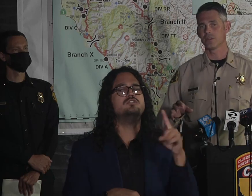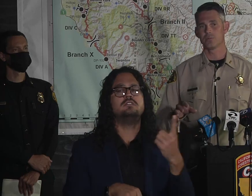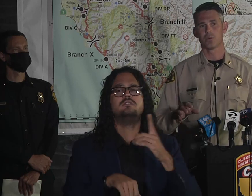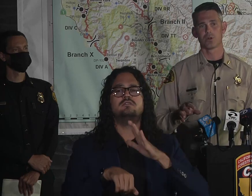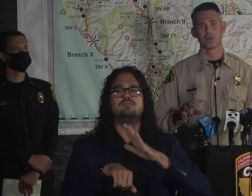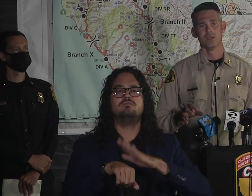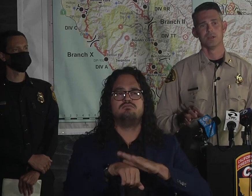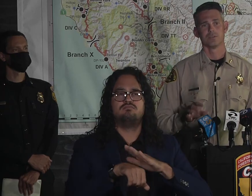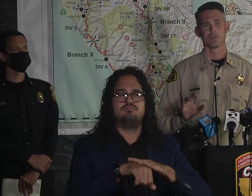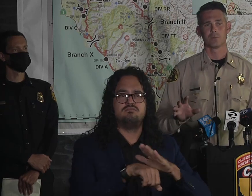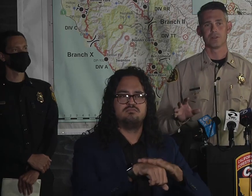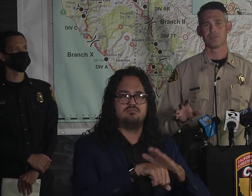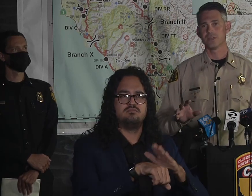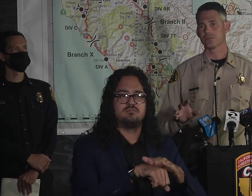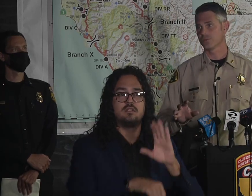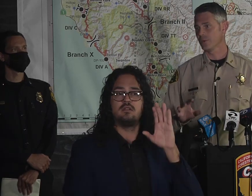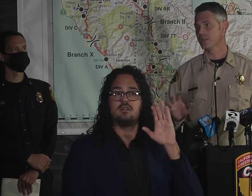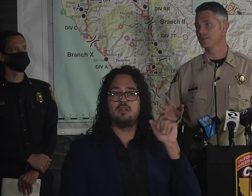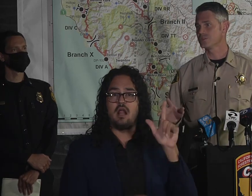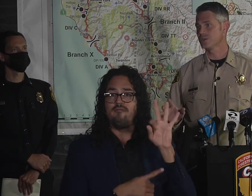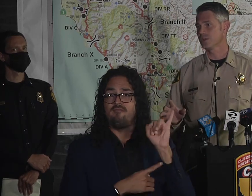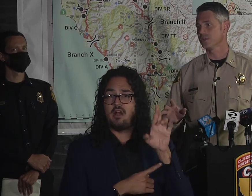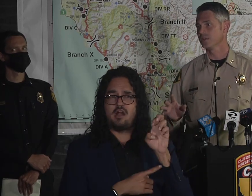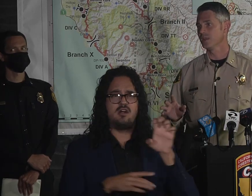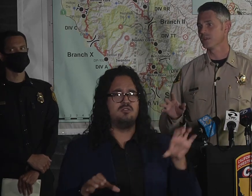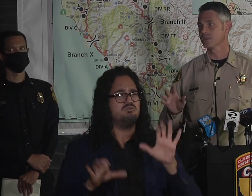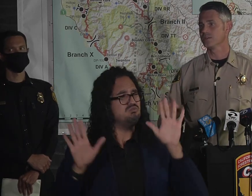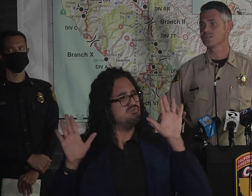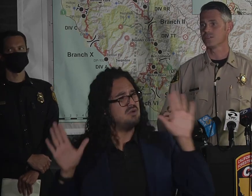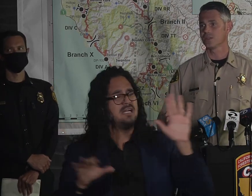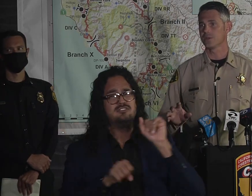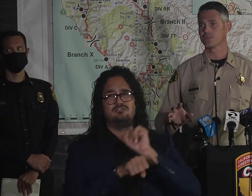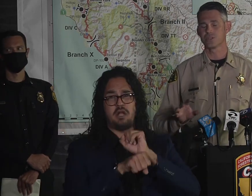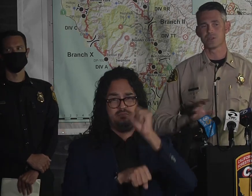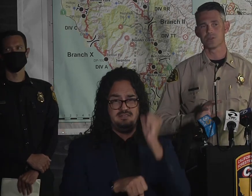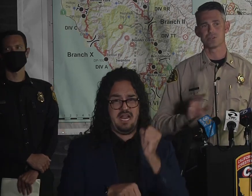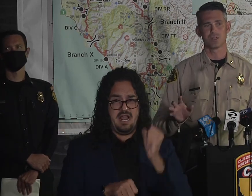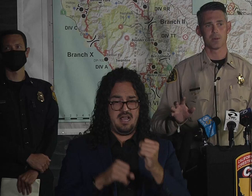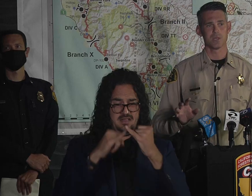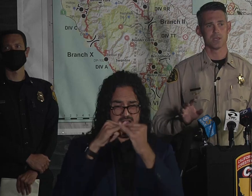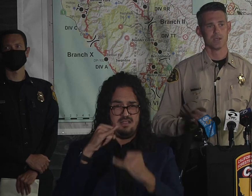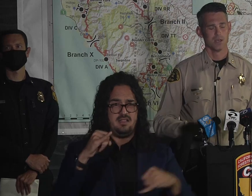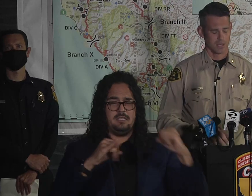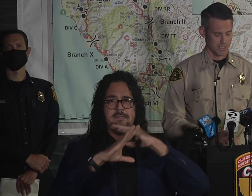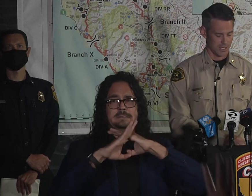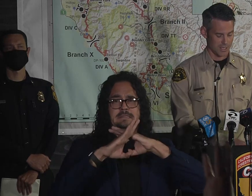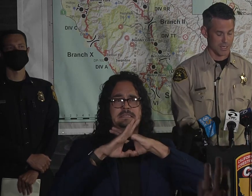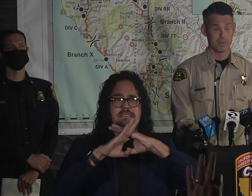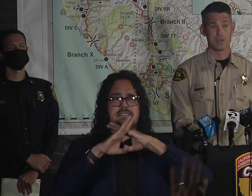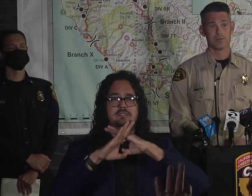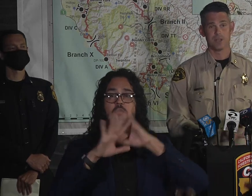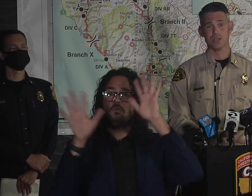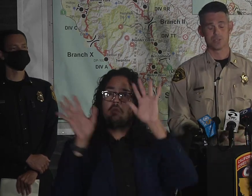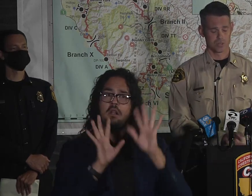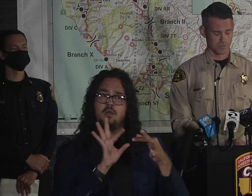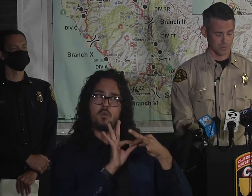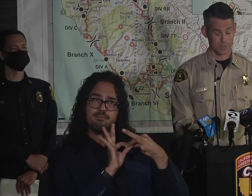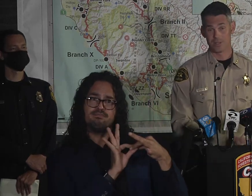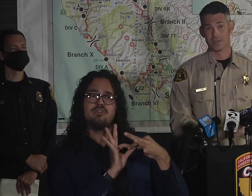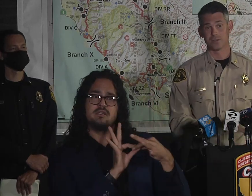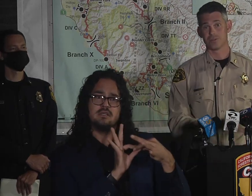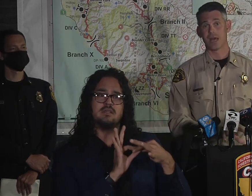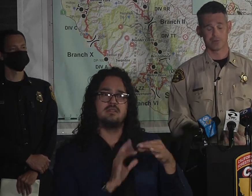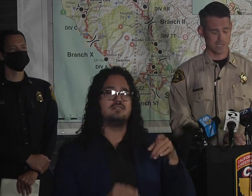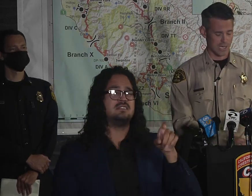securing that southern border. As long as the weather stays the way that it should, and the conditions stay the way it should, there should not be an imminent danger,